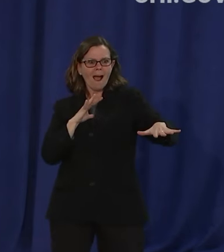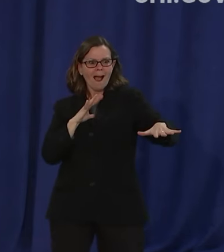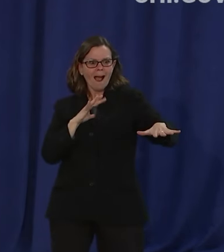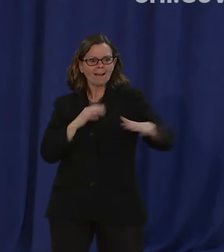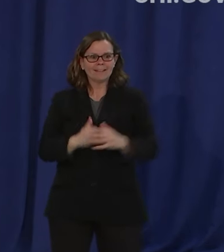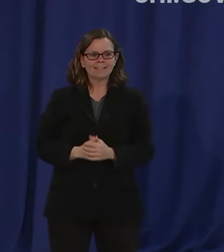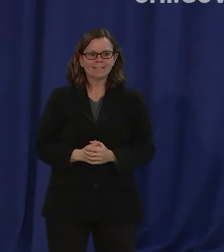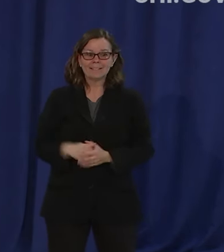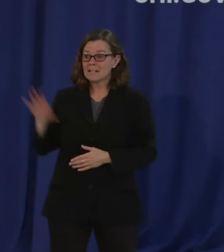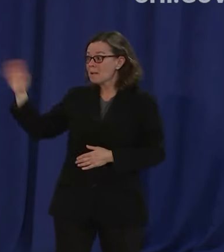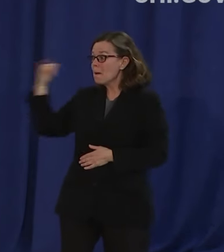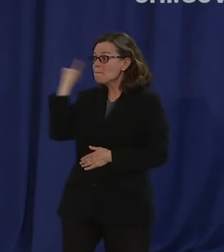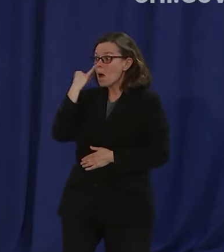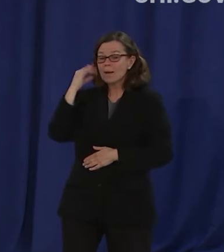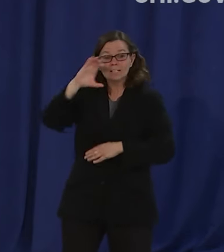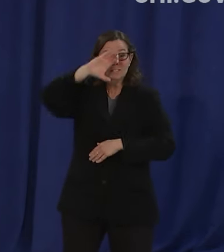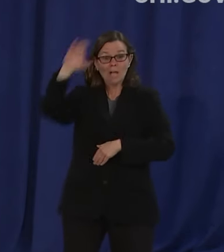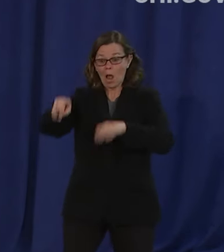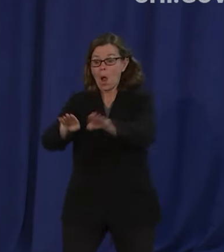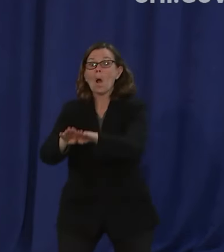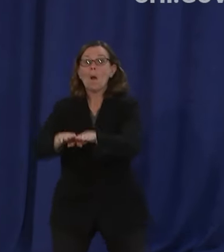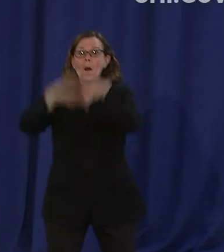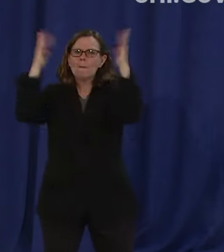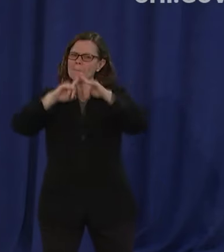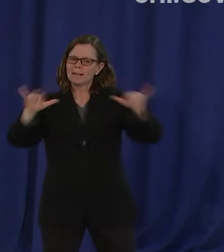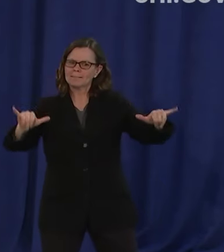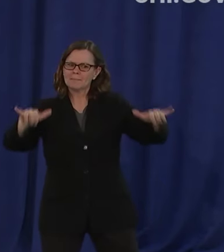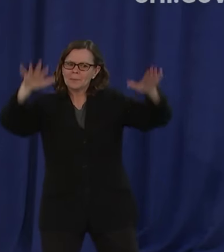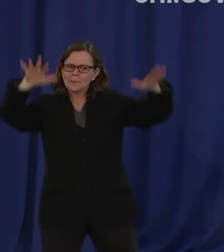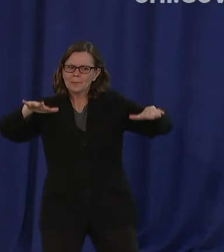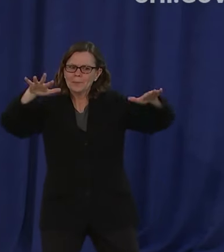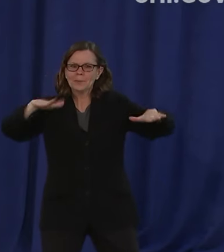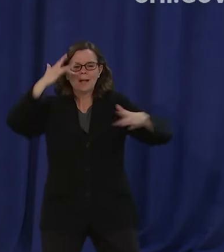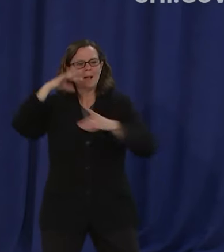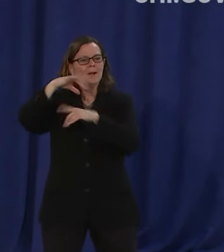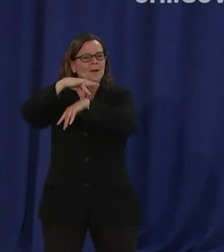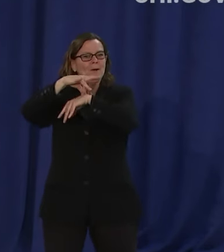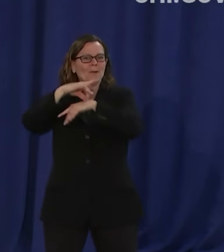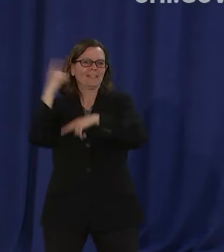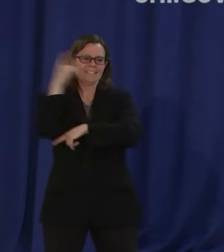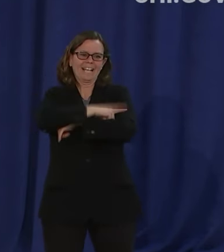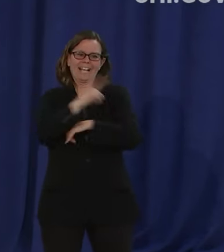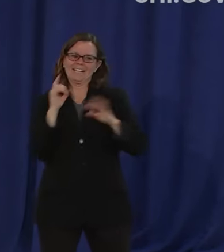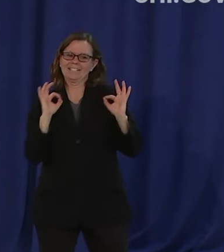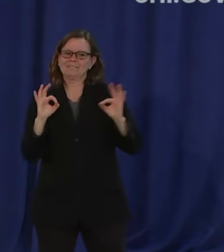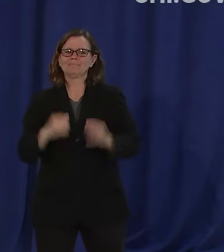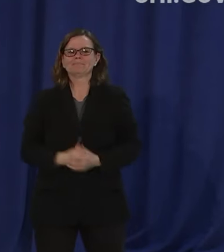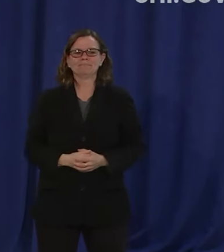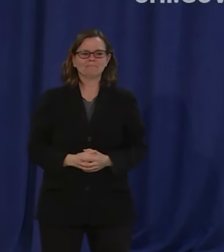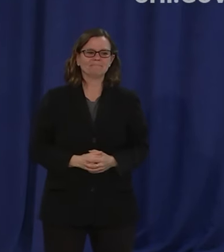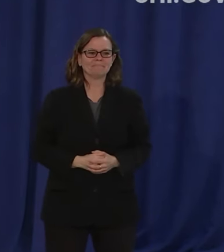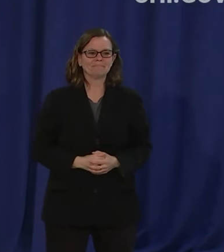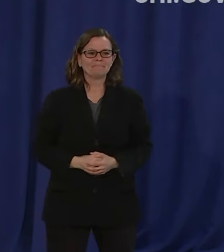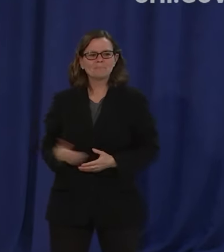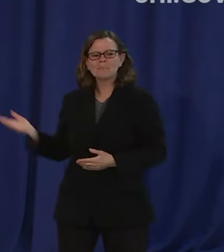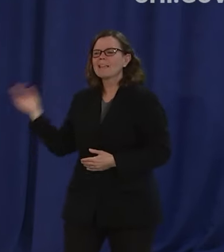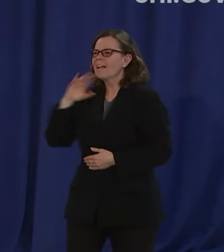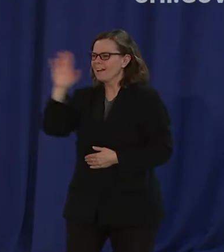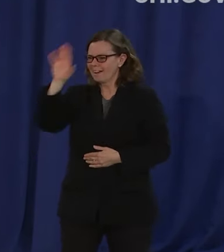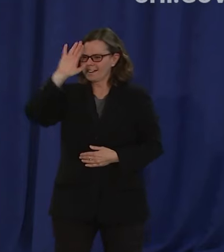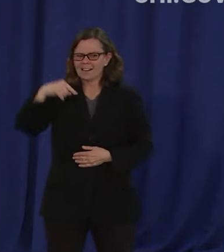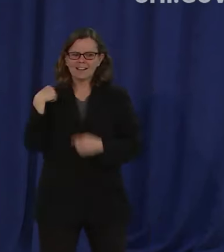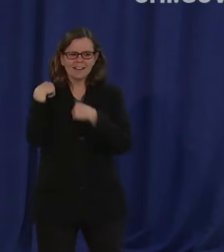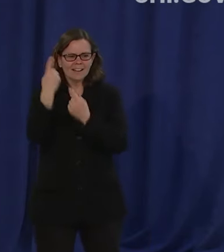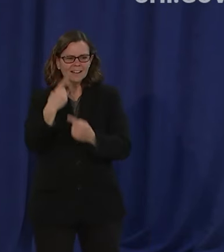and happy Earth Day for folks but it's very interesting and I've been reading a lot about how air conditions in some places across